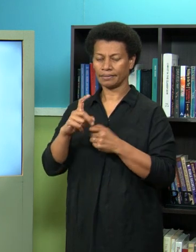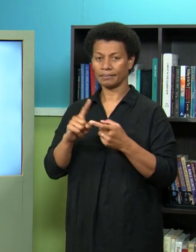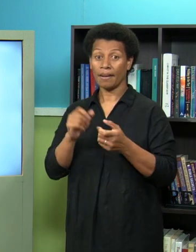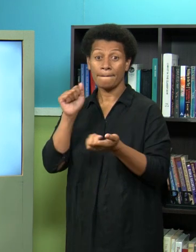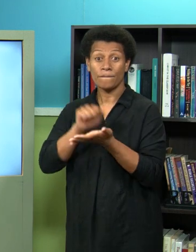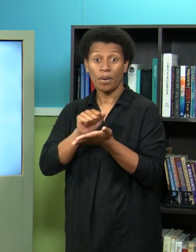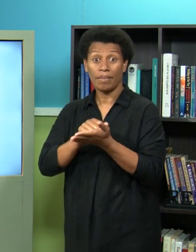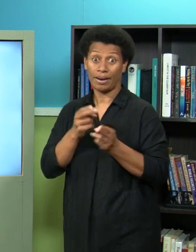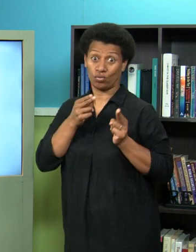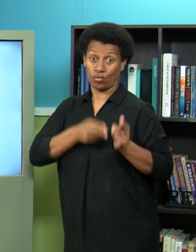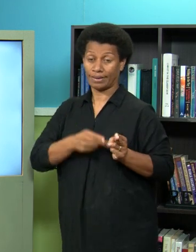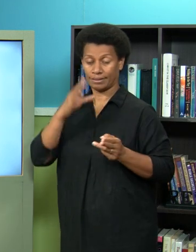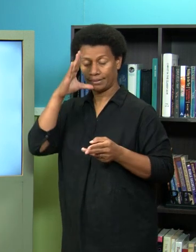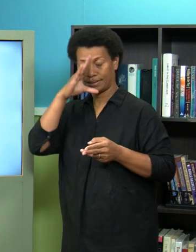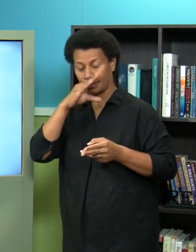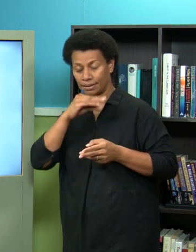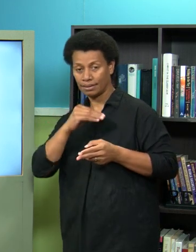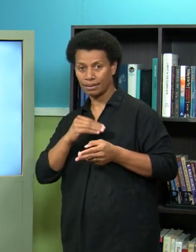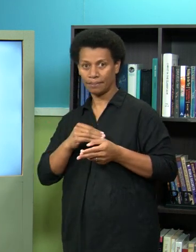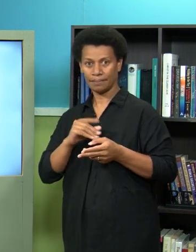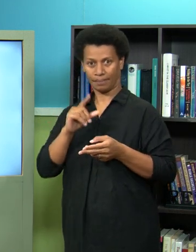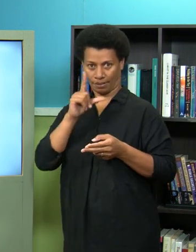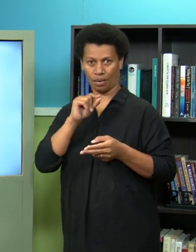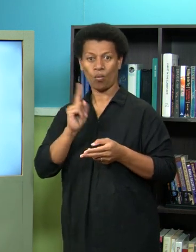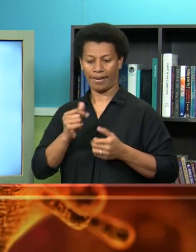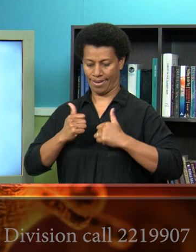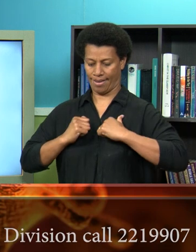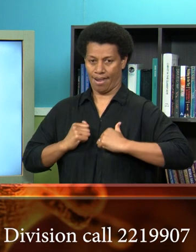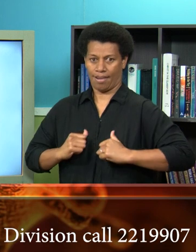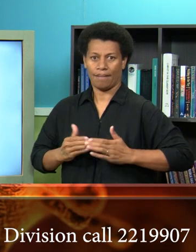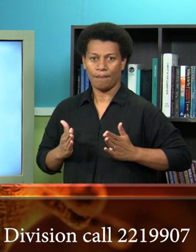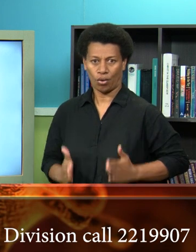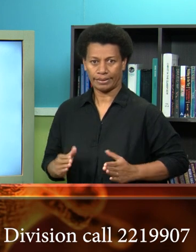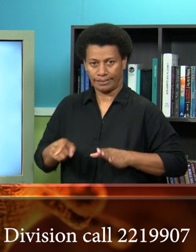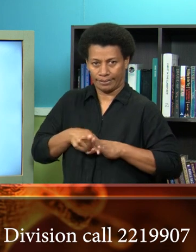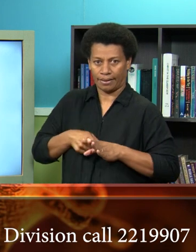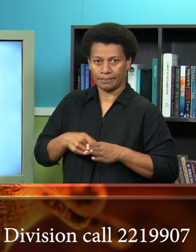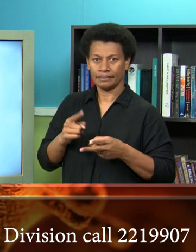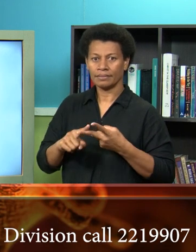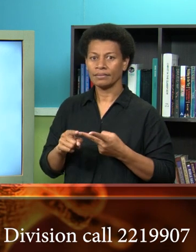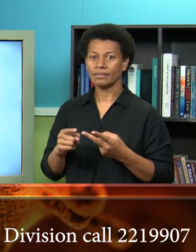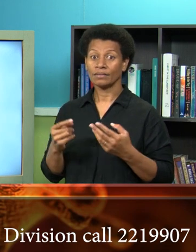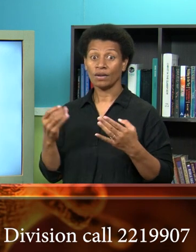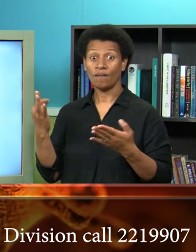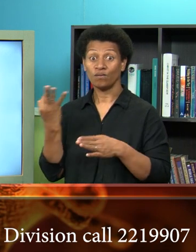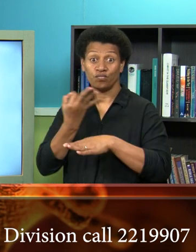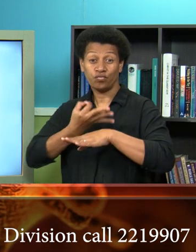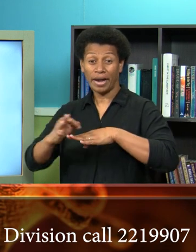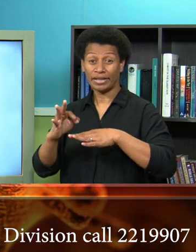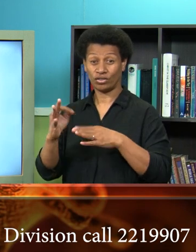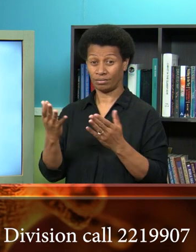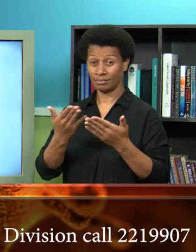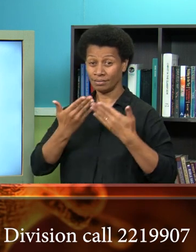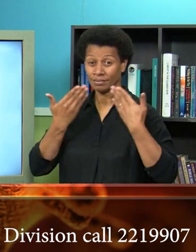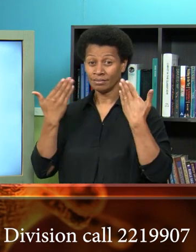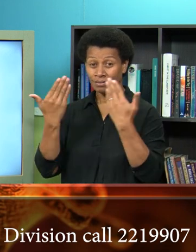properly that your body is able to heal itself okay and get lots of fresh air because your lungs need to be able to